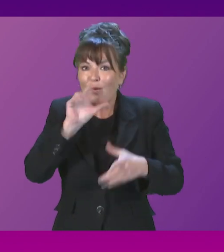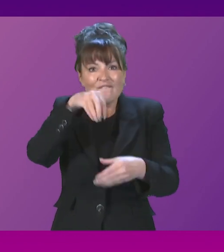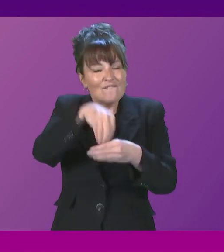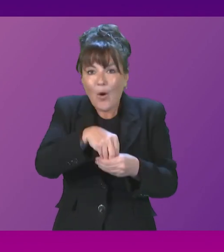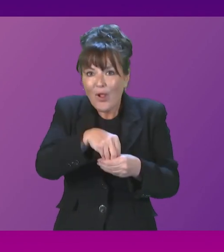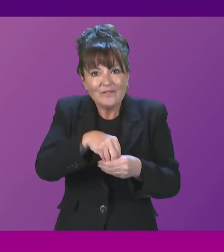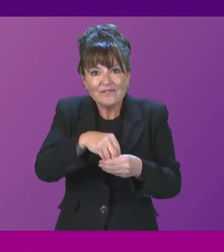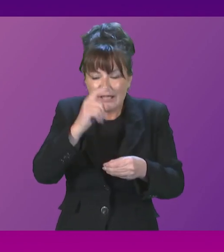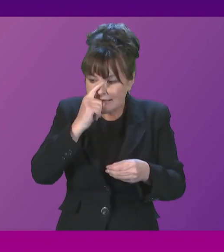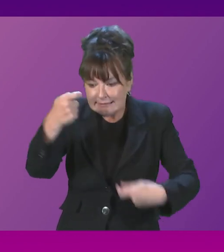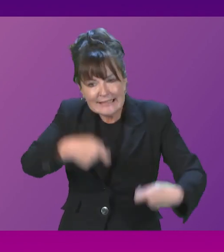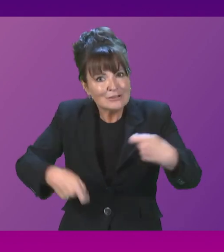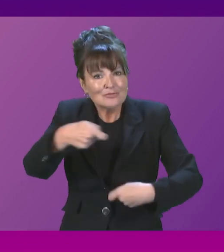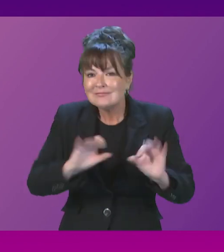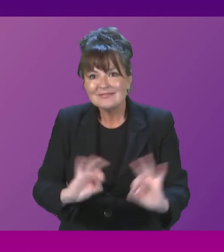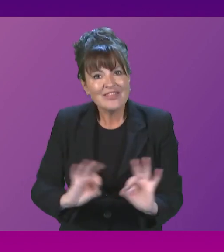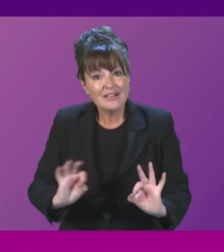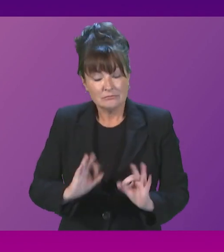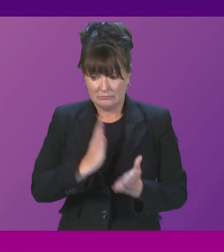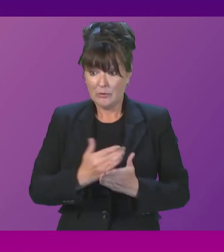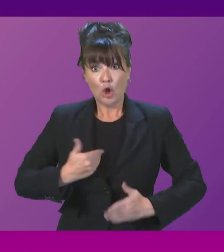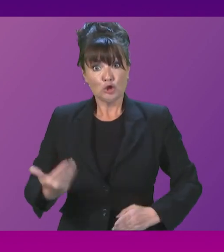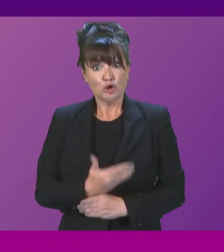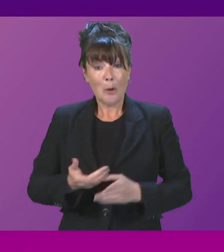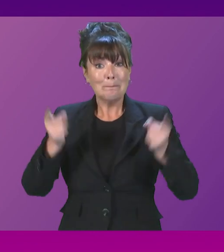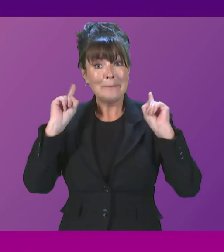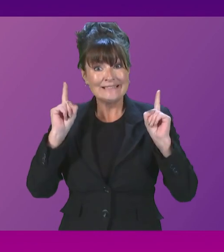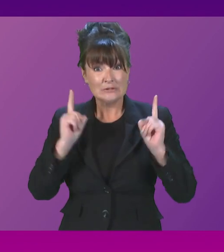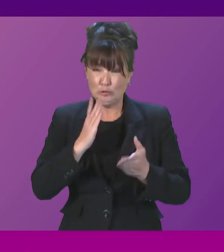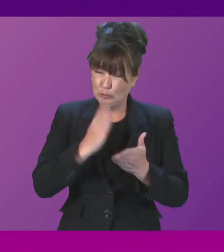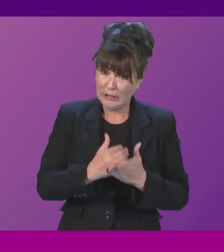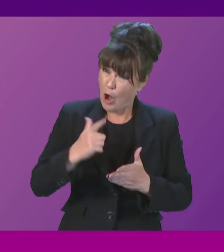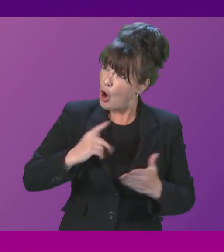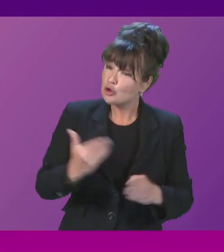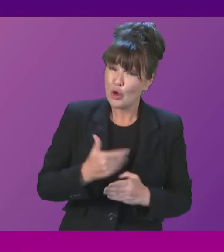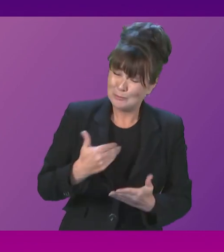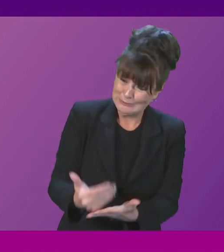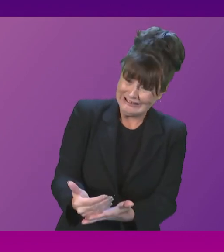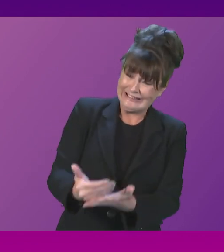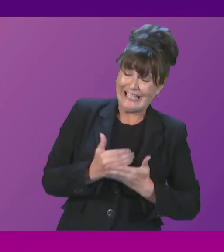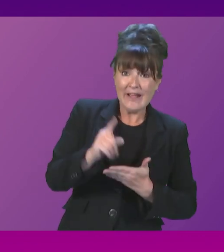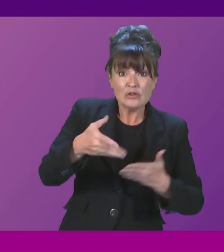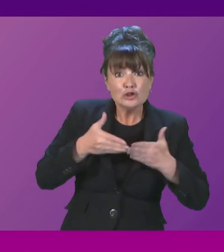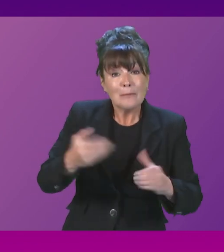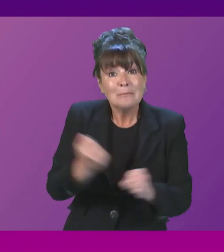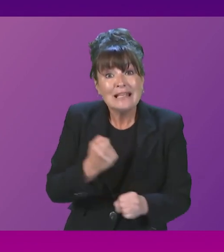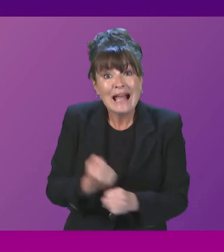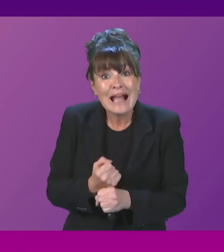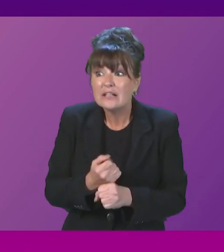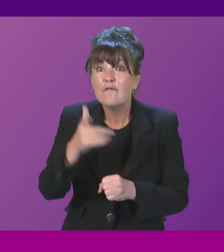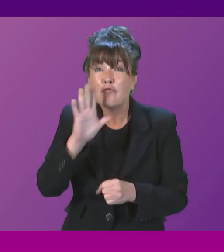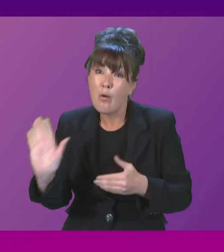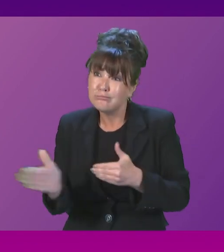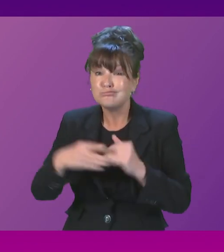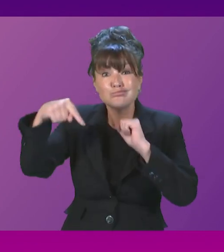process. The job of ministers was to save that shipyard from closure and save and support the jobs of the